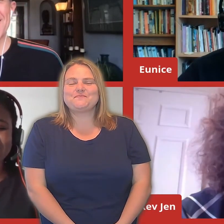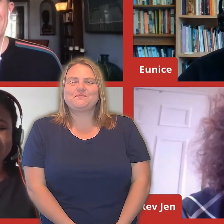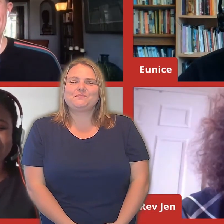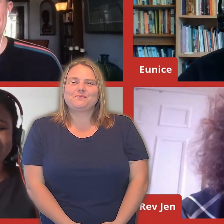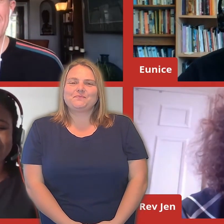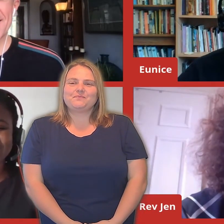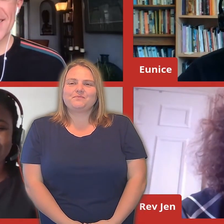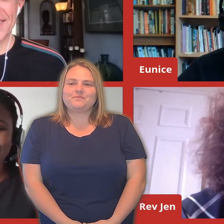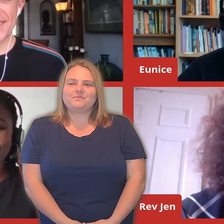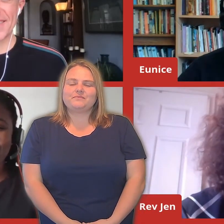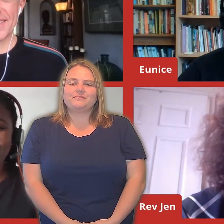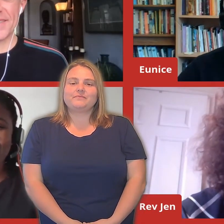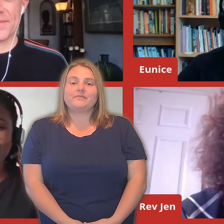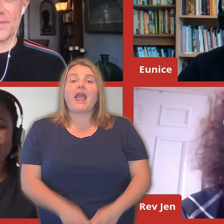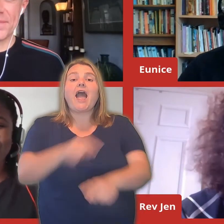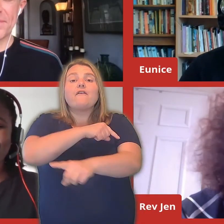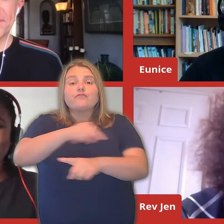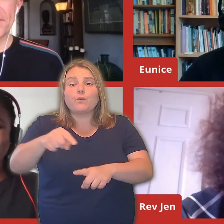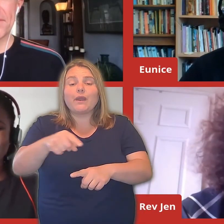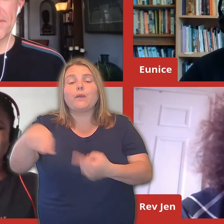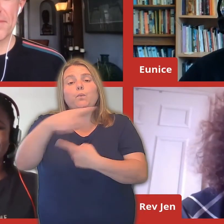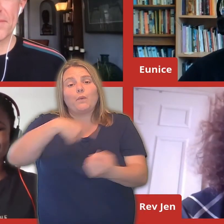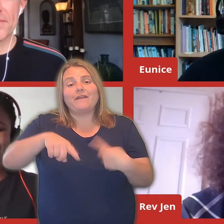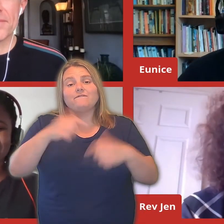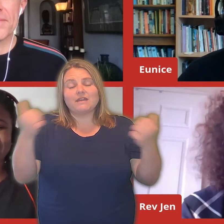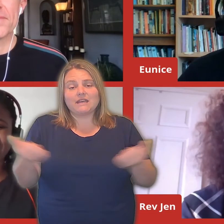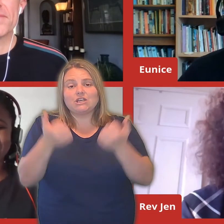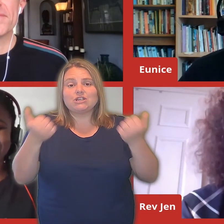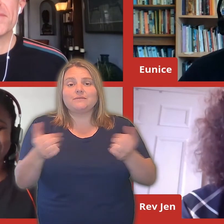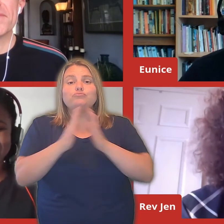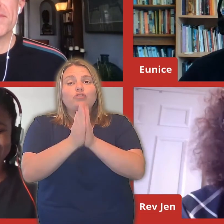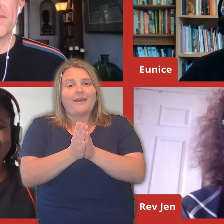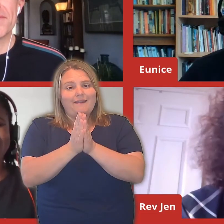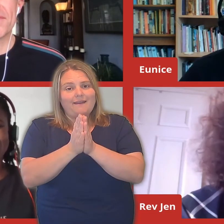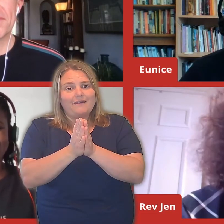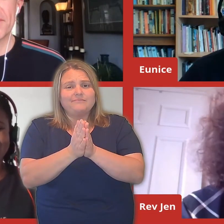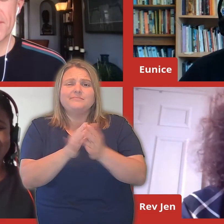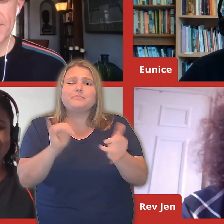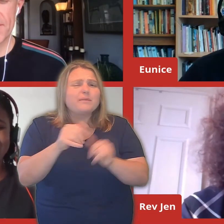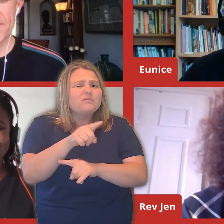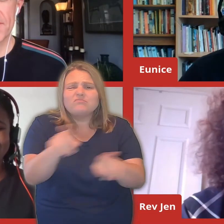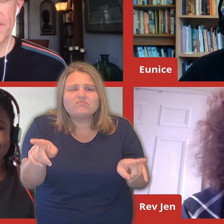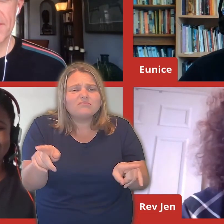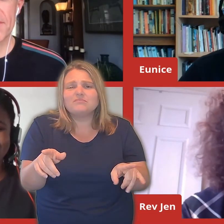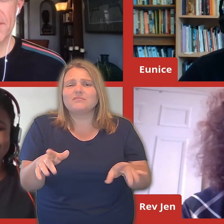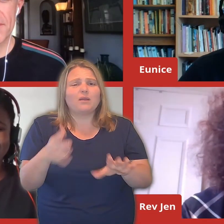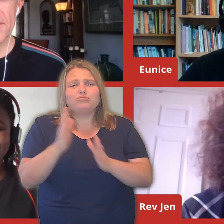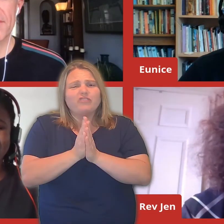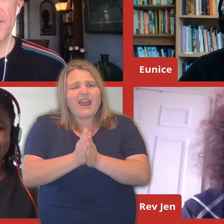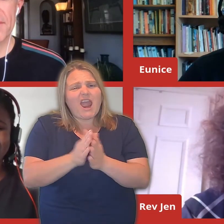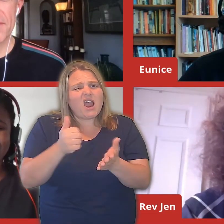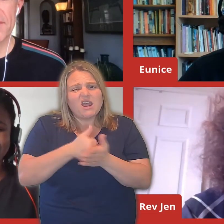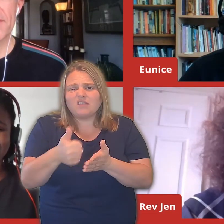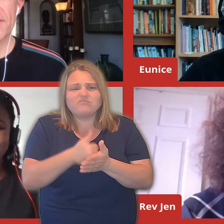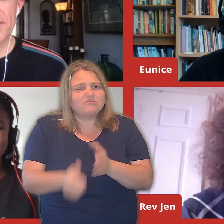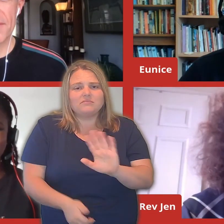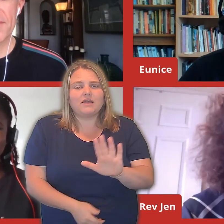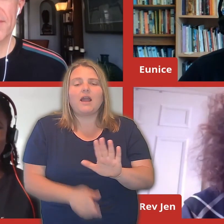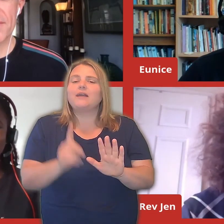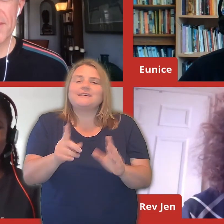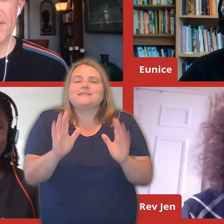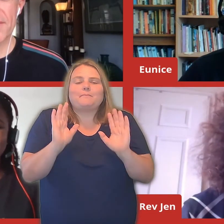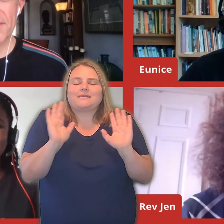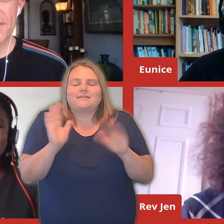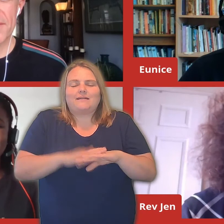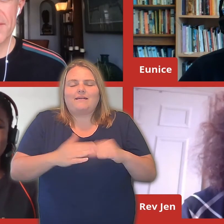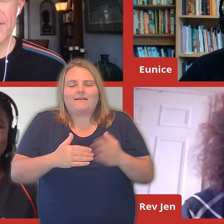Every week we finish by praying together. You may be someone who prays or doesn't pray normally, but you're still welcome to join us and just give it a try if it's new for you. We'd